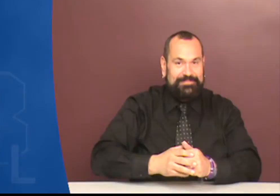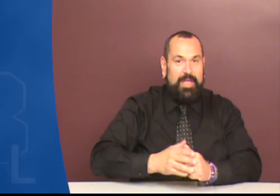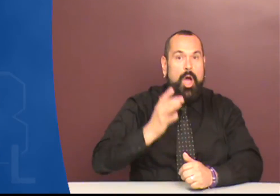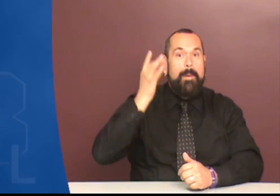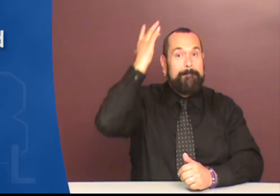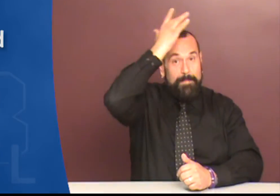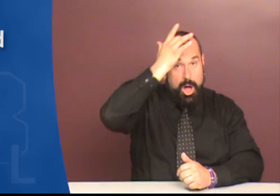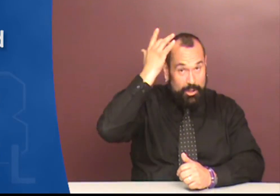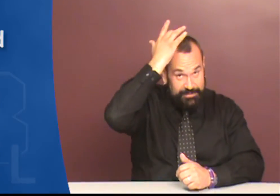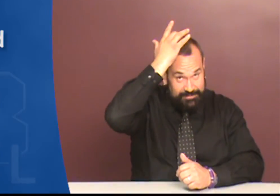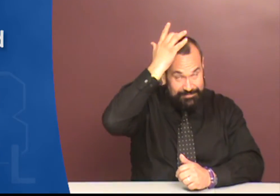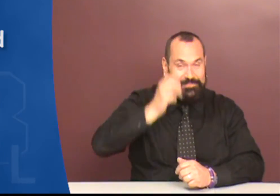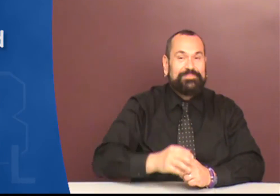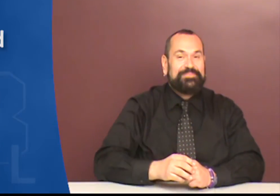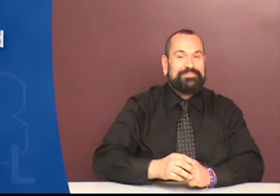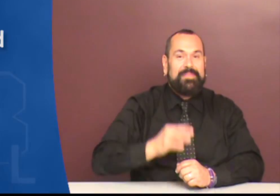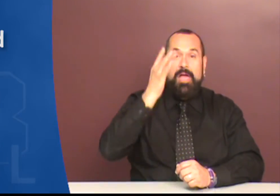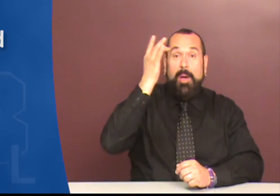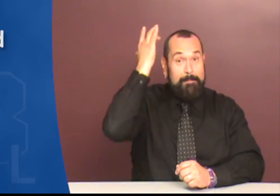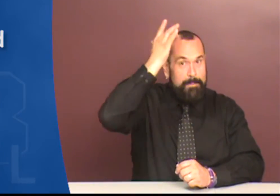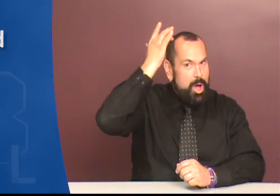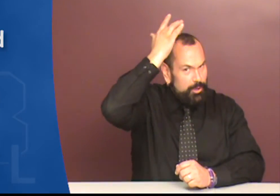Shorts. Bald.